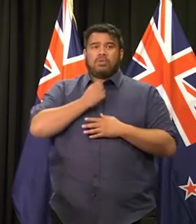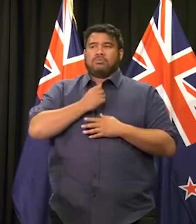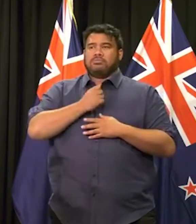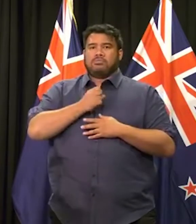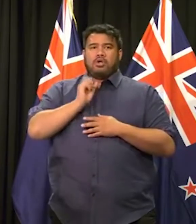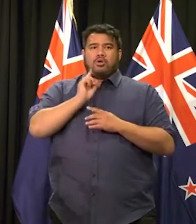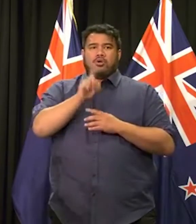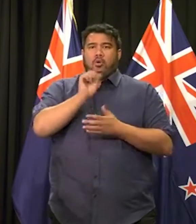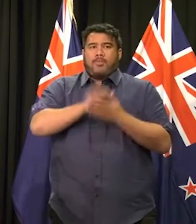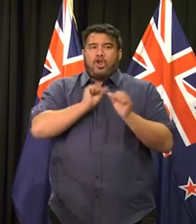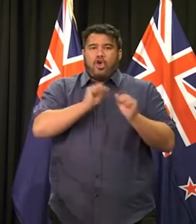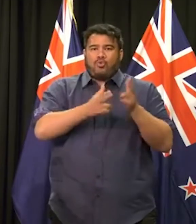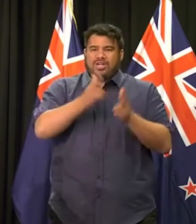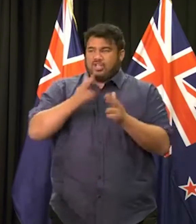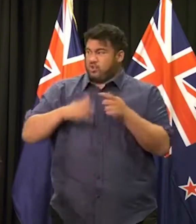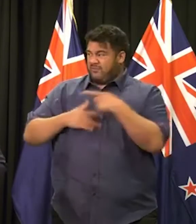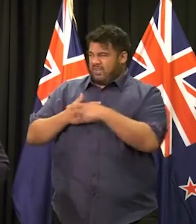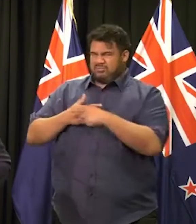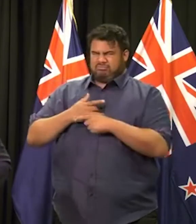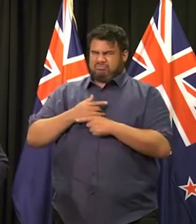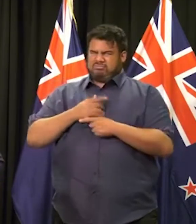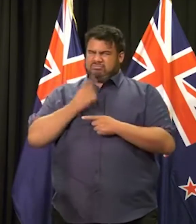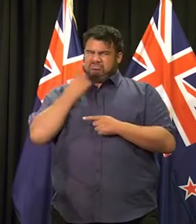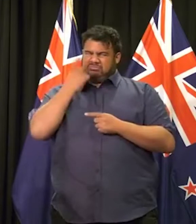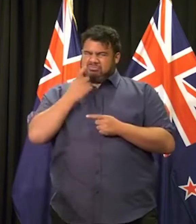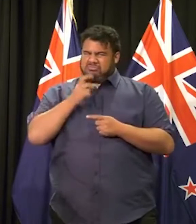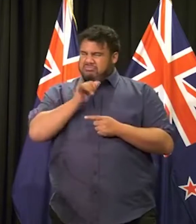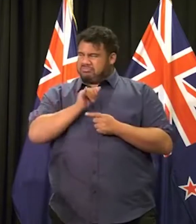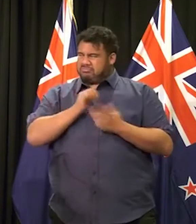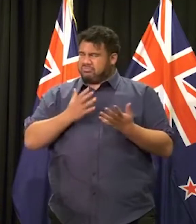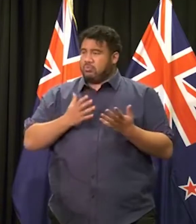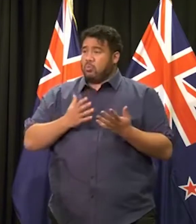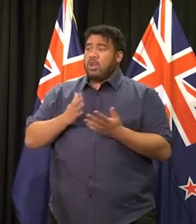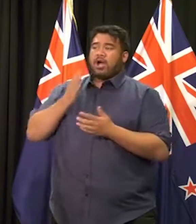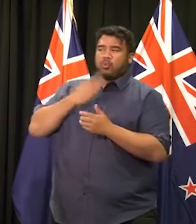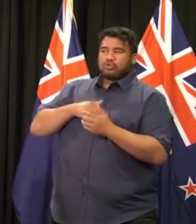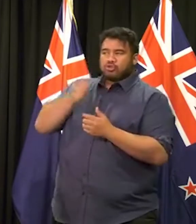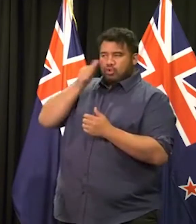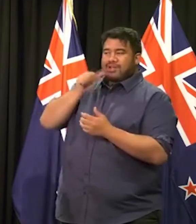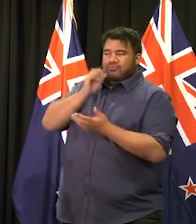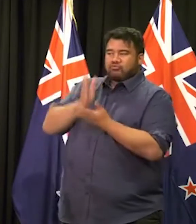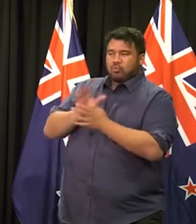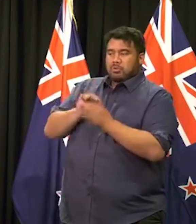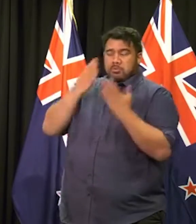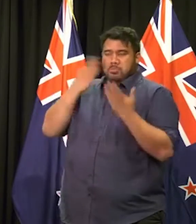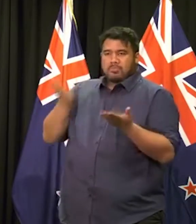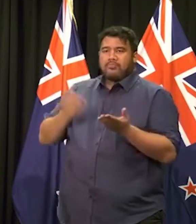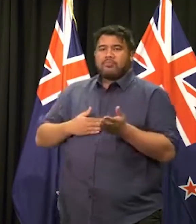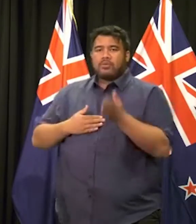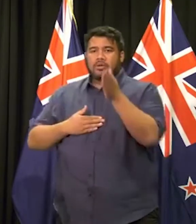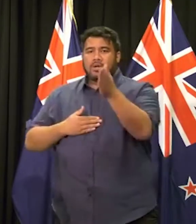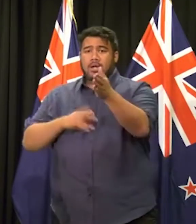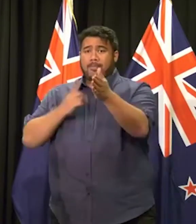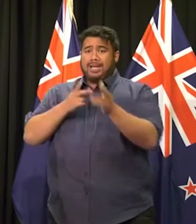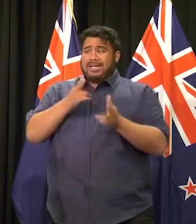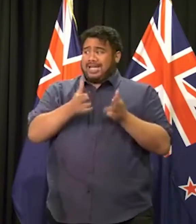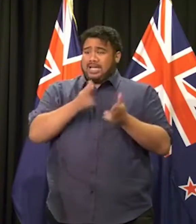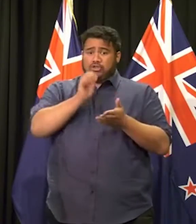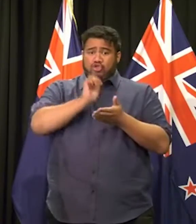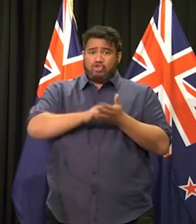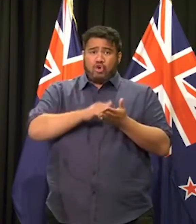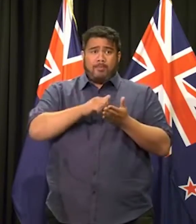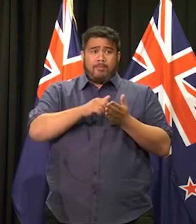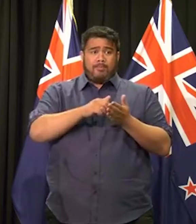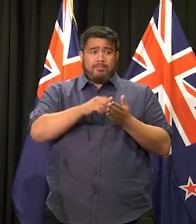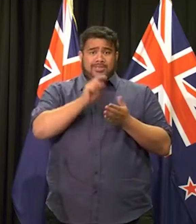out? I want to get to the bottom of whether or not that has indeed occurred. We're hearing anecdotally, though, that gun shop owners are busier than usual.